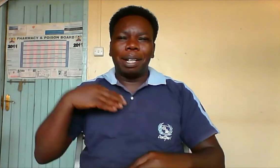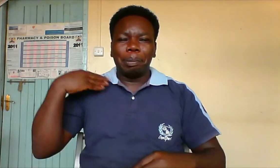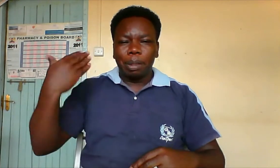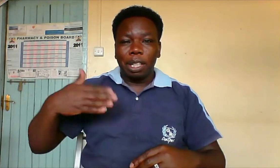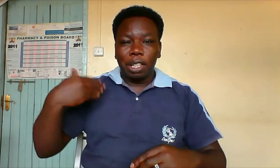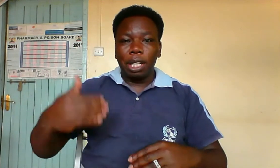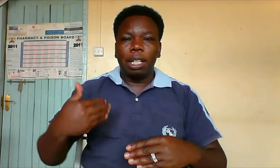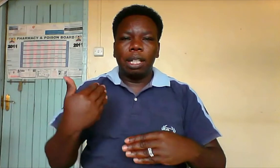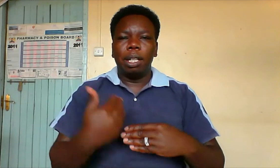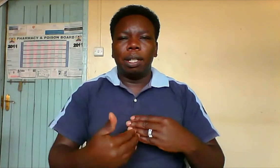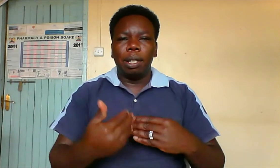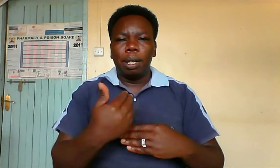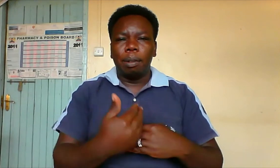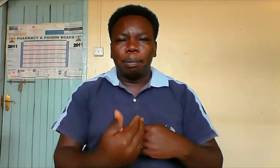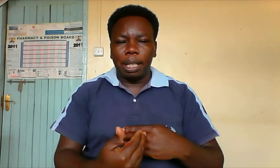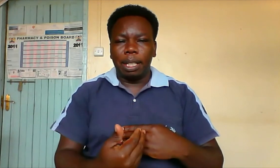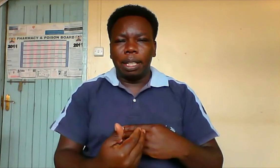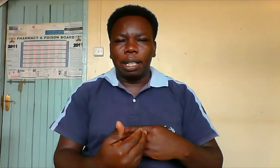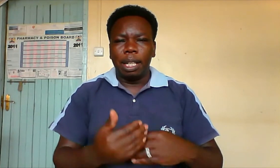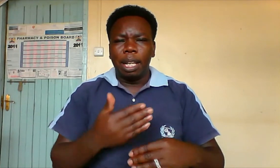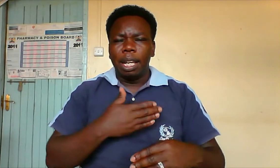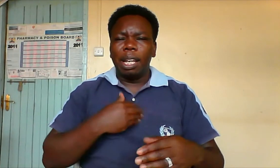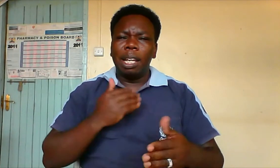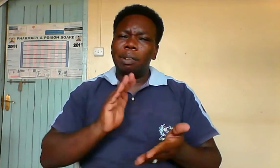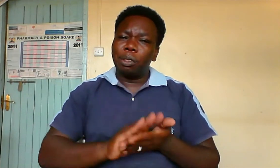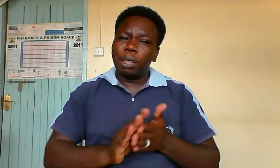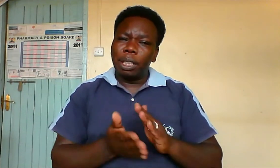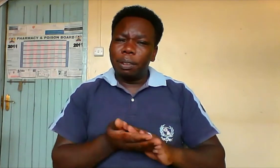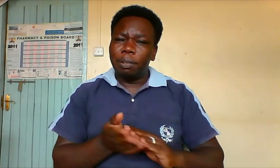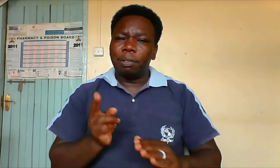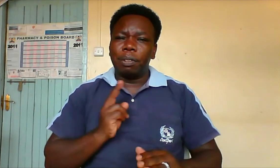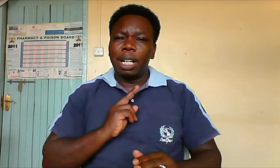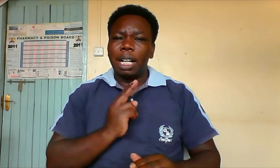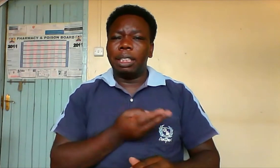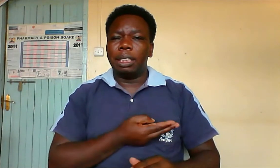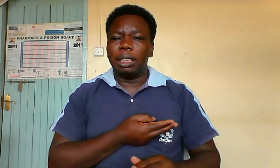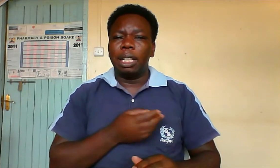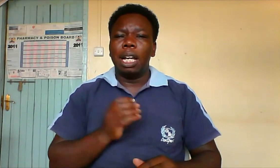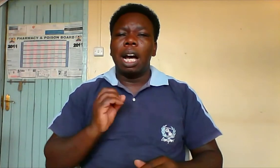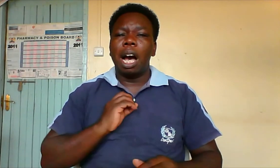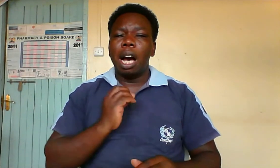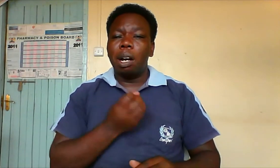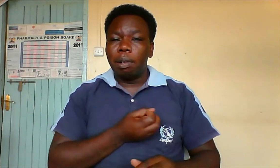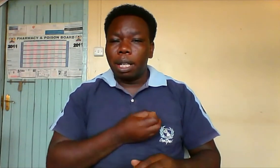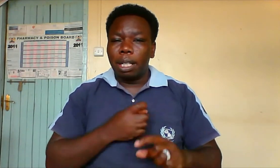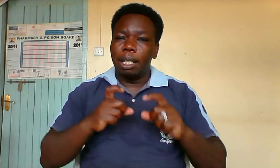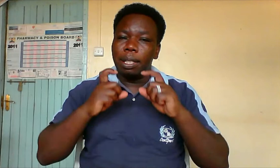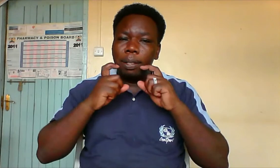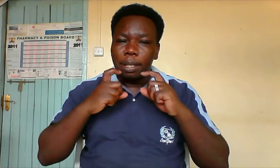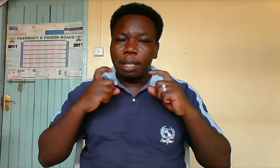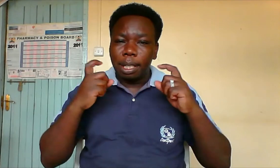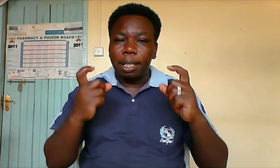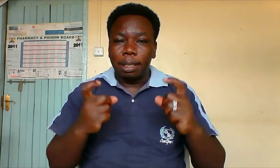daily life and forgive us our sins